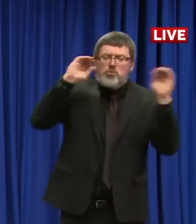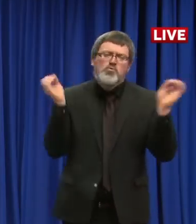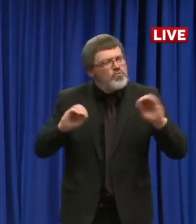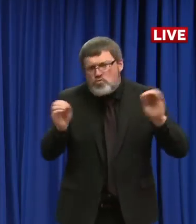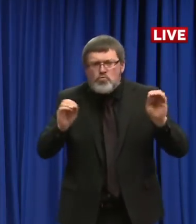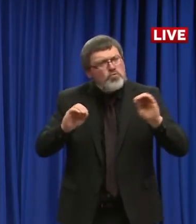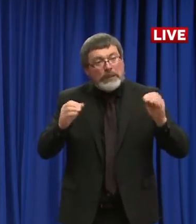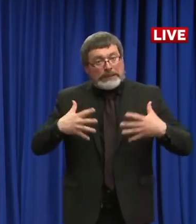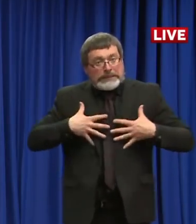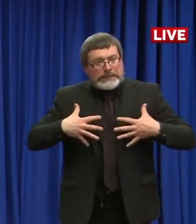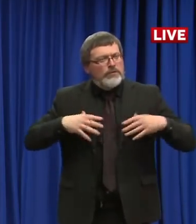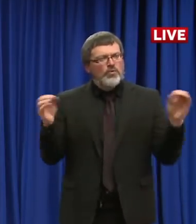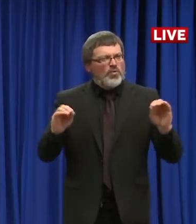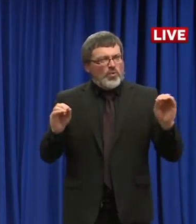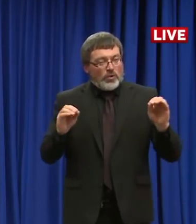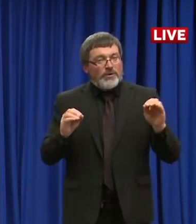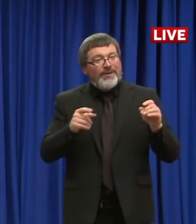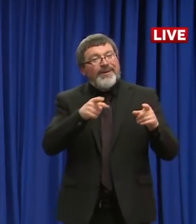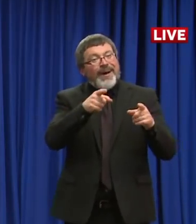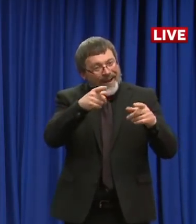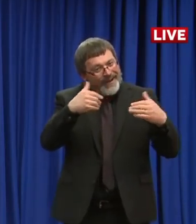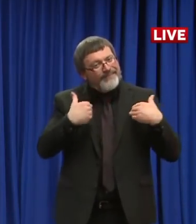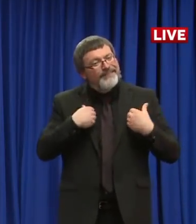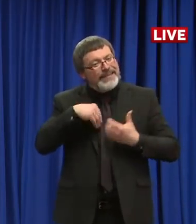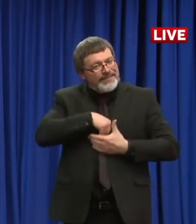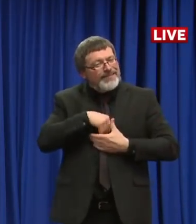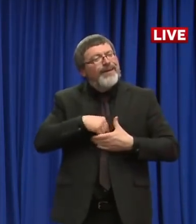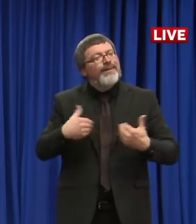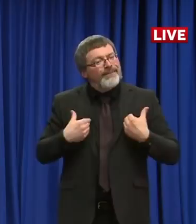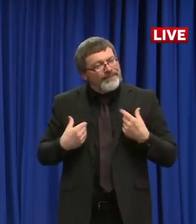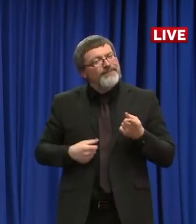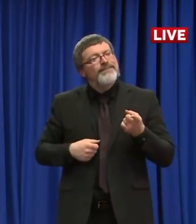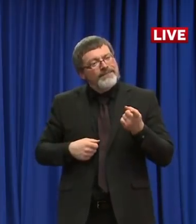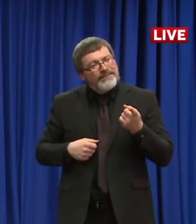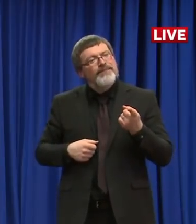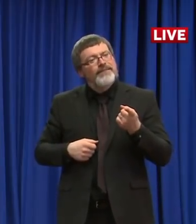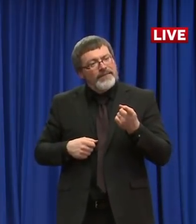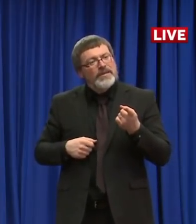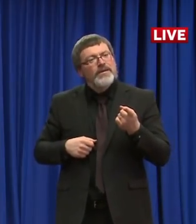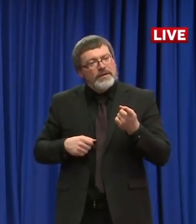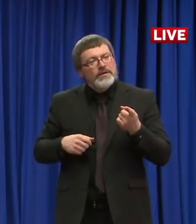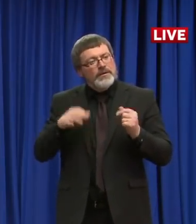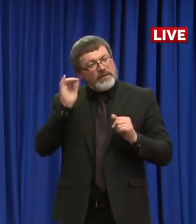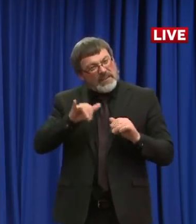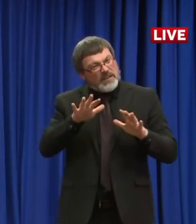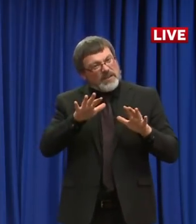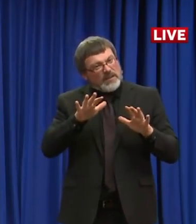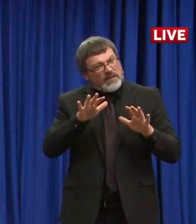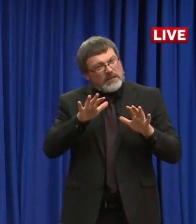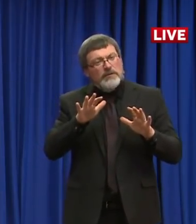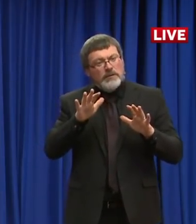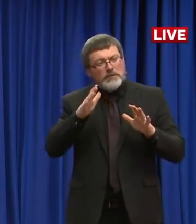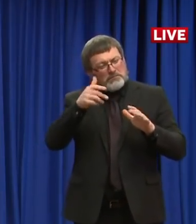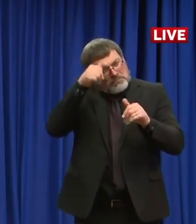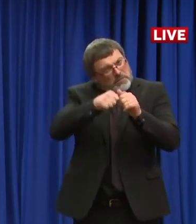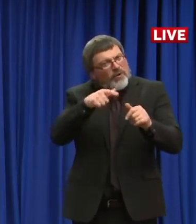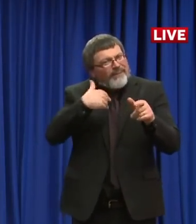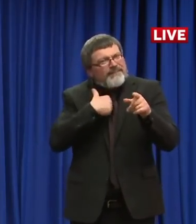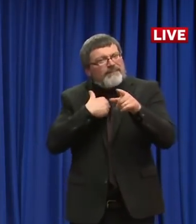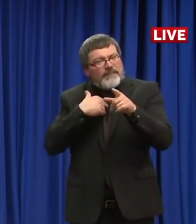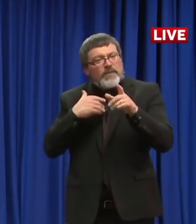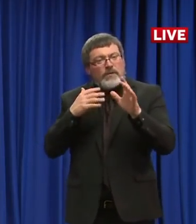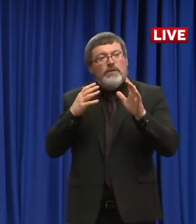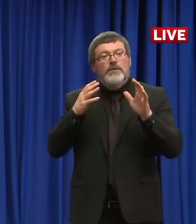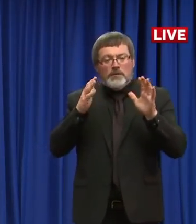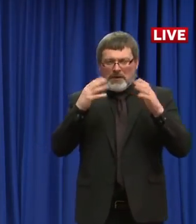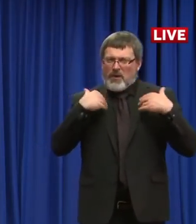um, issues related to COVID. And in the same way, unfortunately, so is the mortality rate. Again, we'll hopefully be able to identify with pretty good accuracy almost